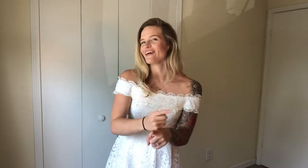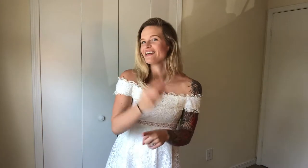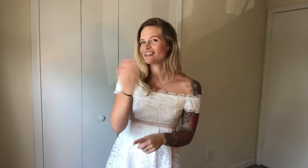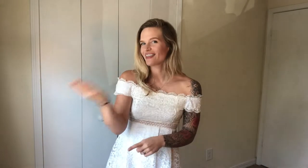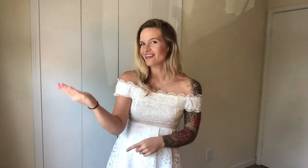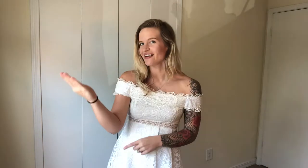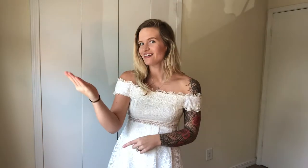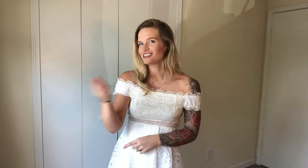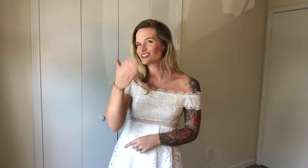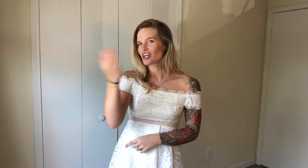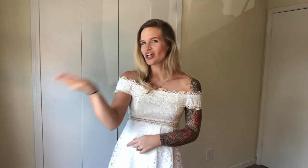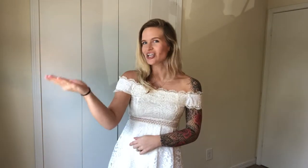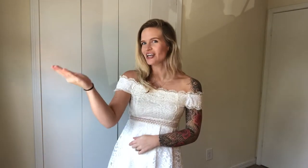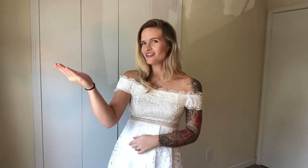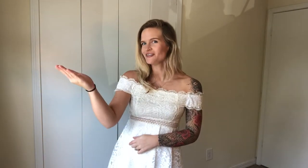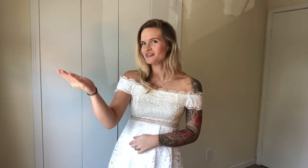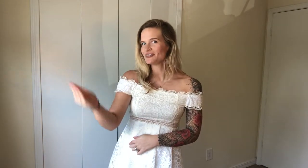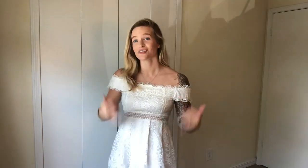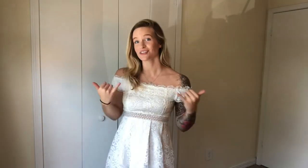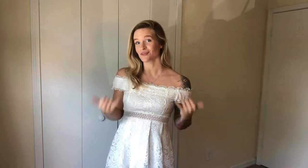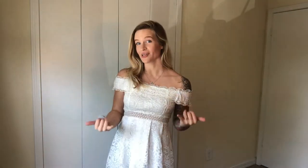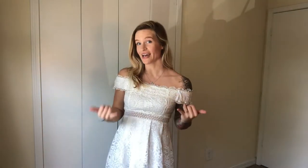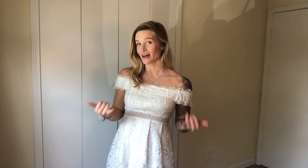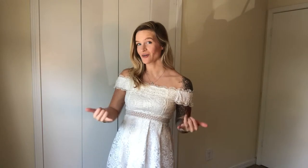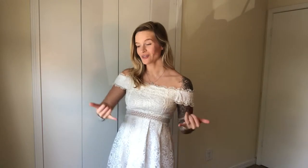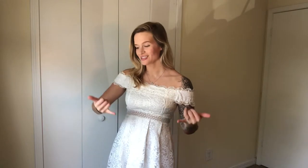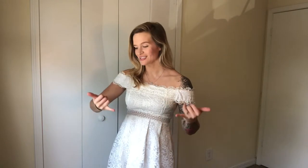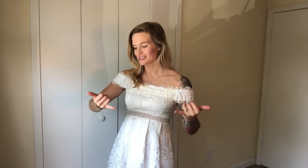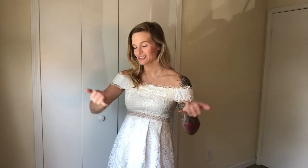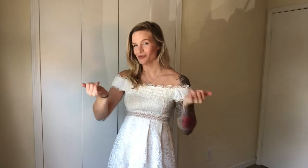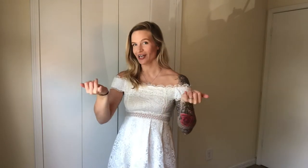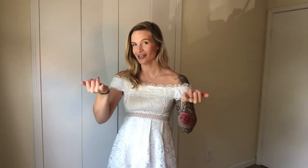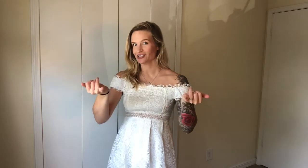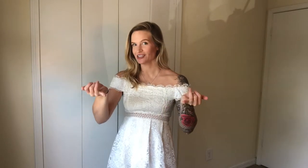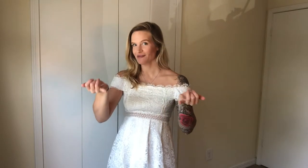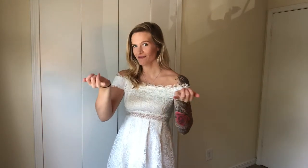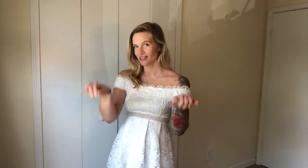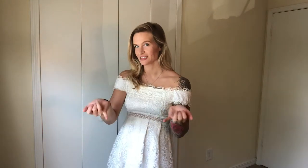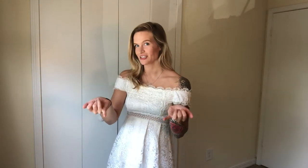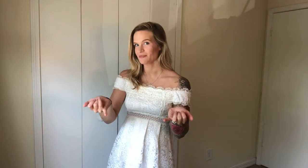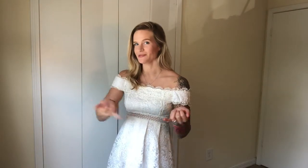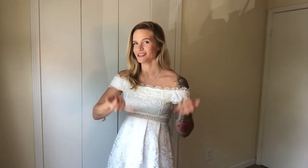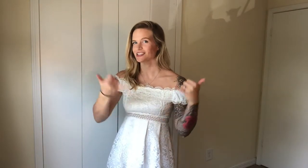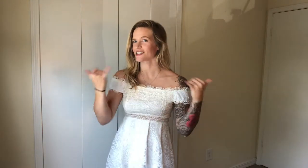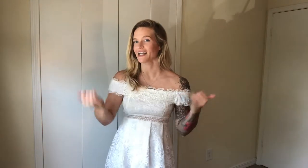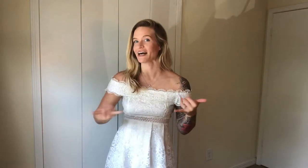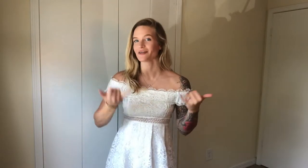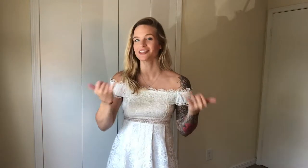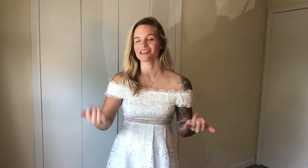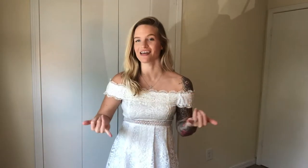right thing. Just draw a line. So now, this is a Y handshape, face up. It means like now or today.